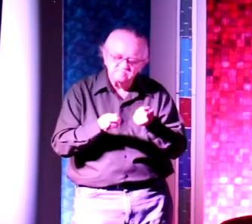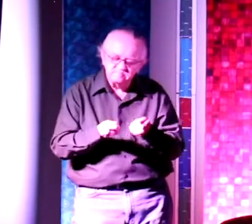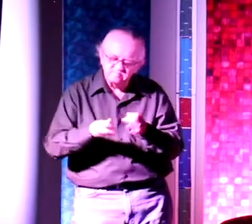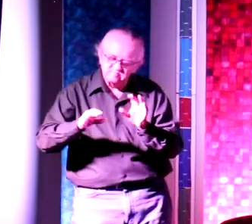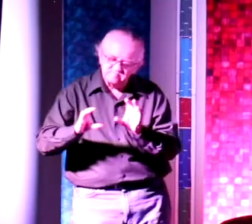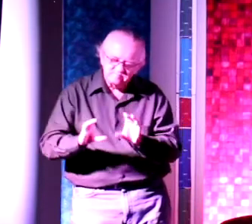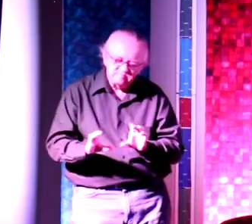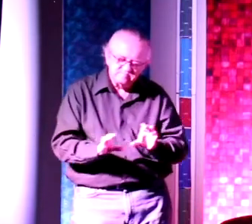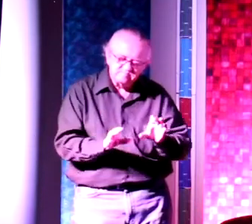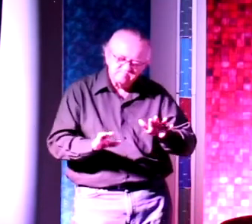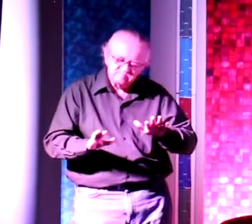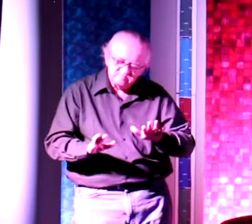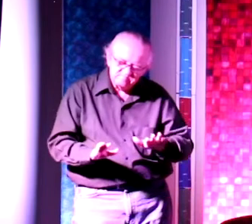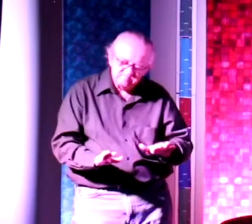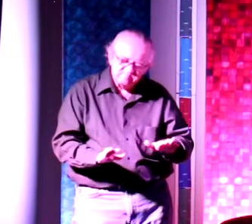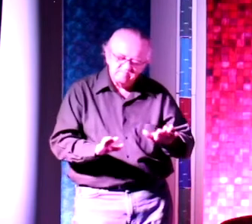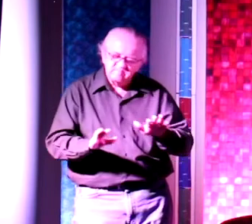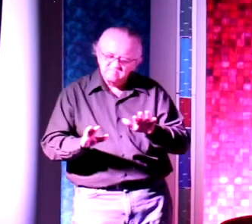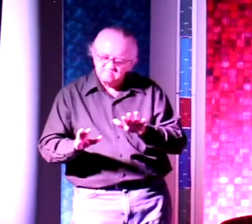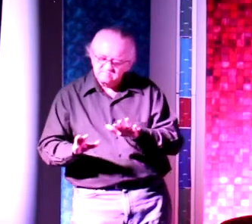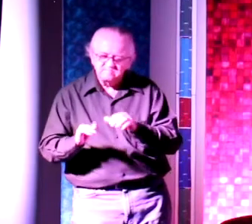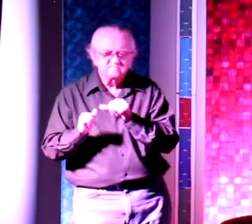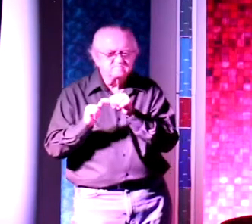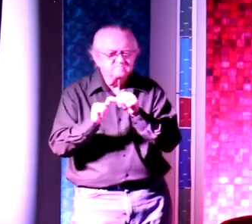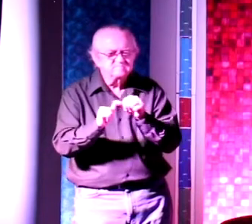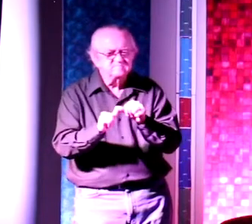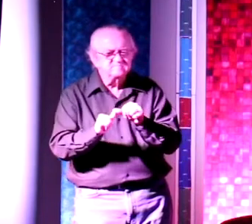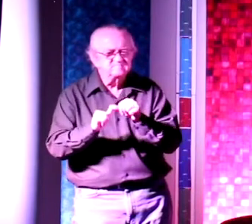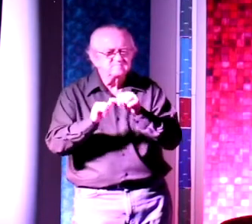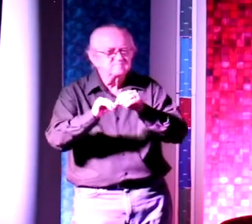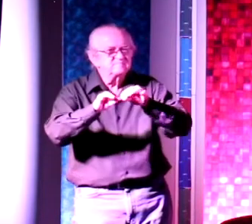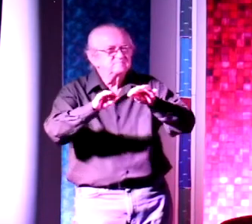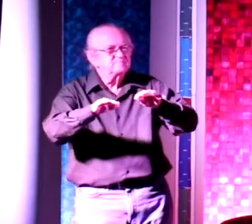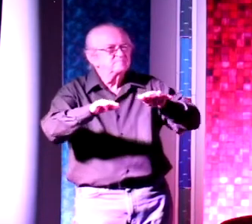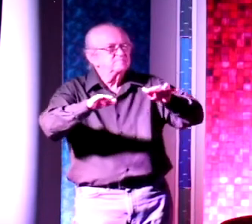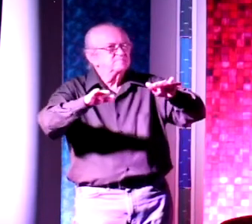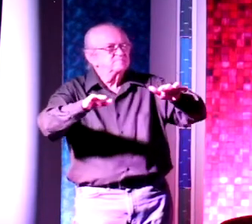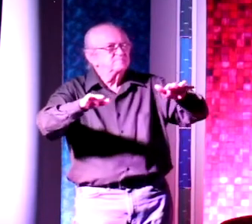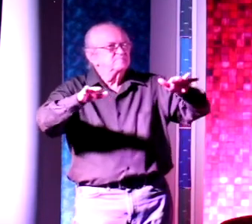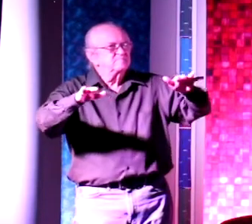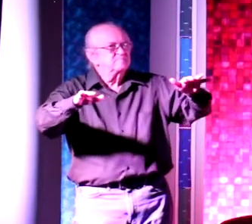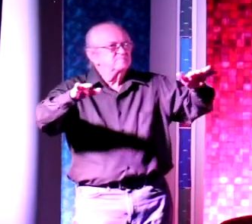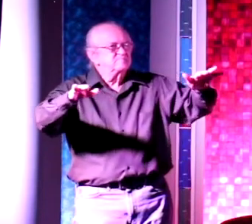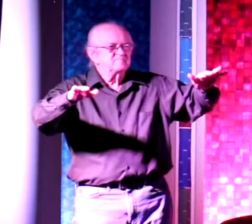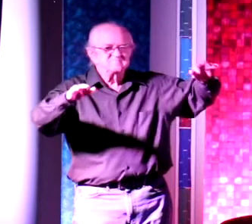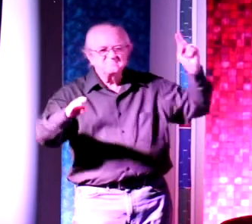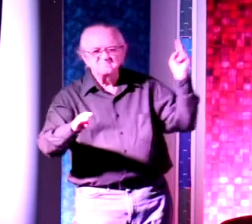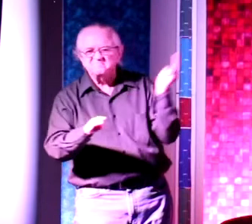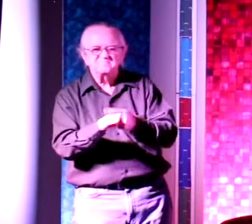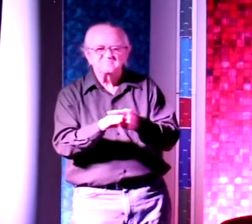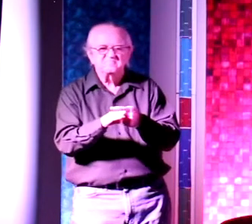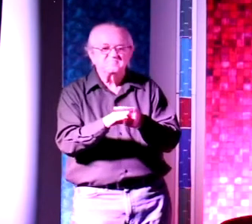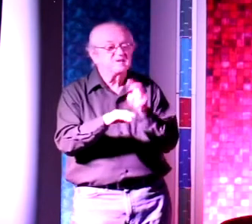them that. And so he continued out and out and out to become more and more well known. And he